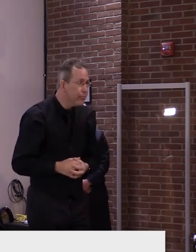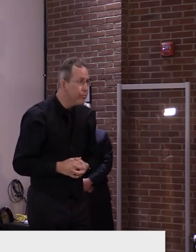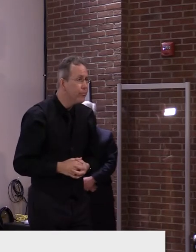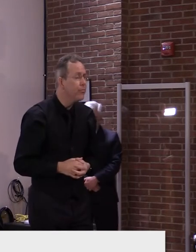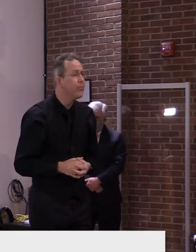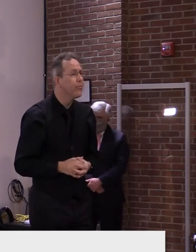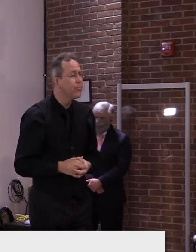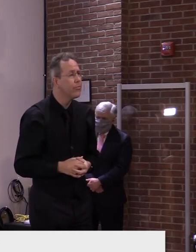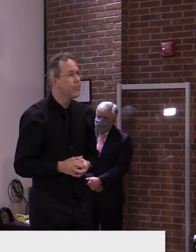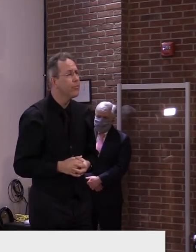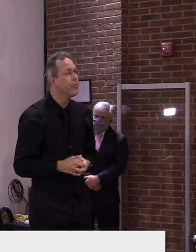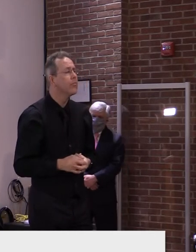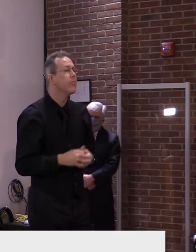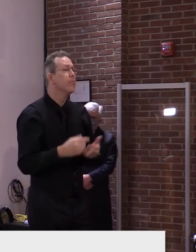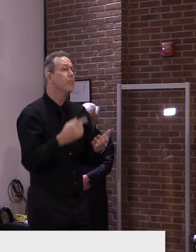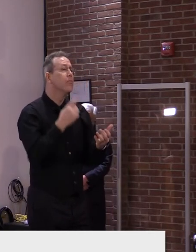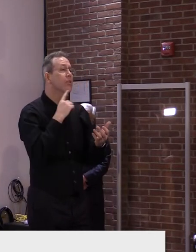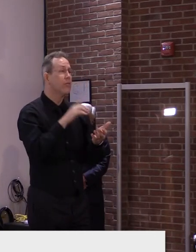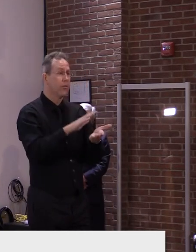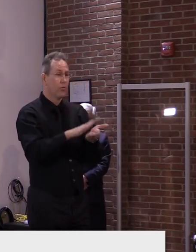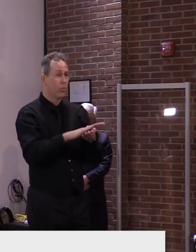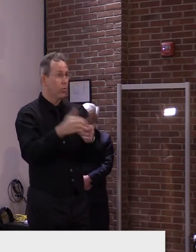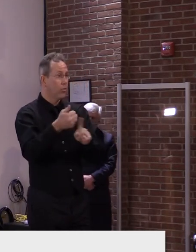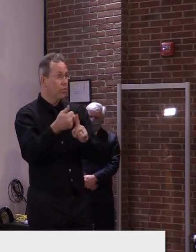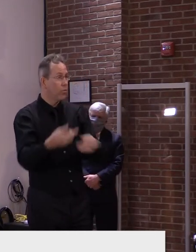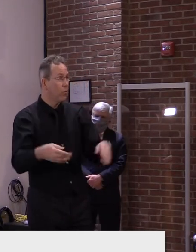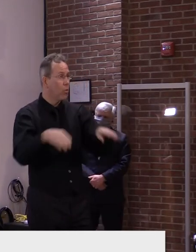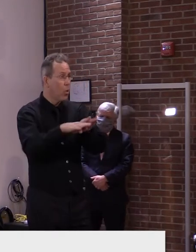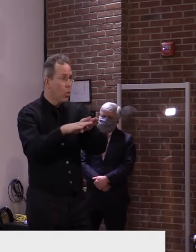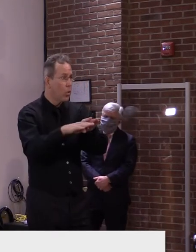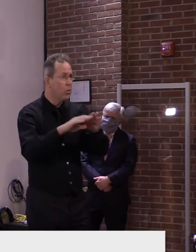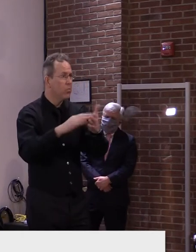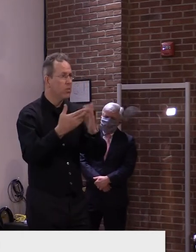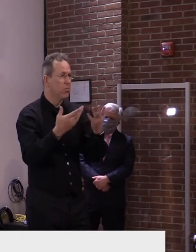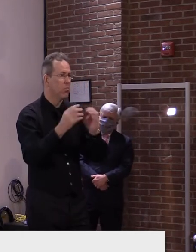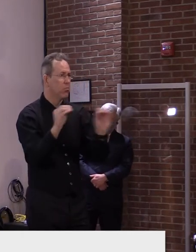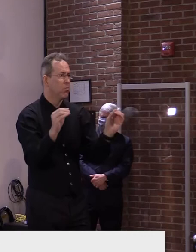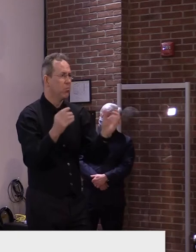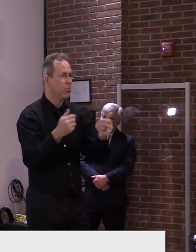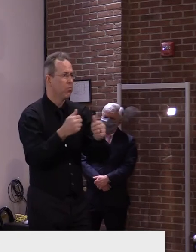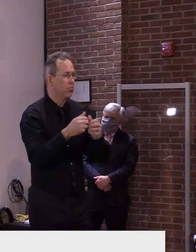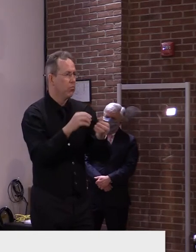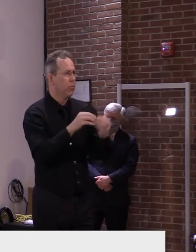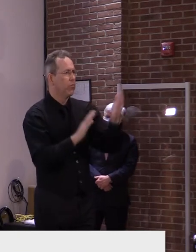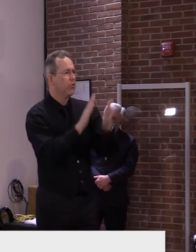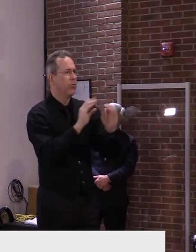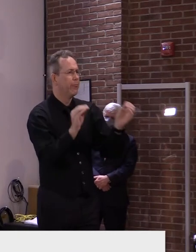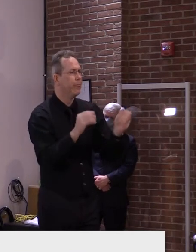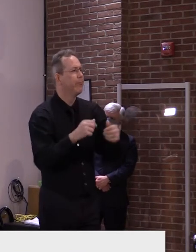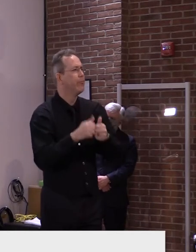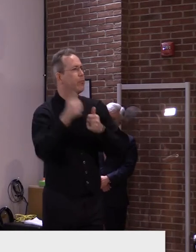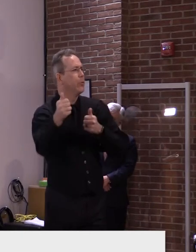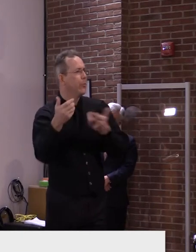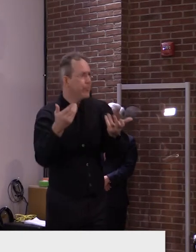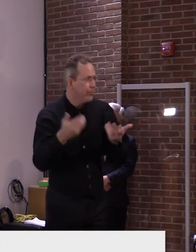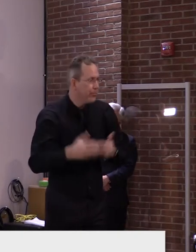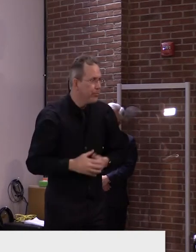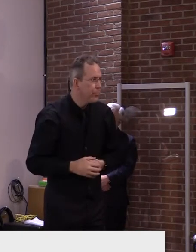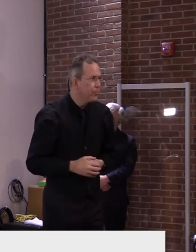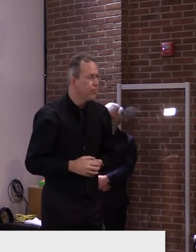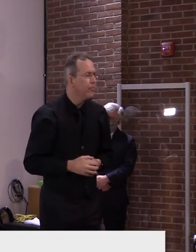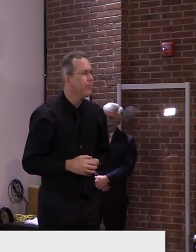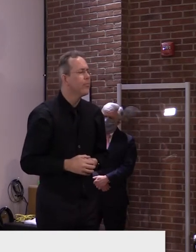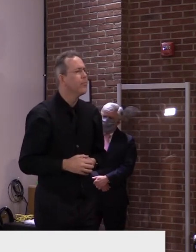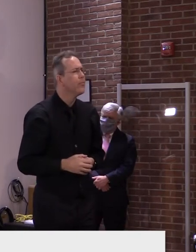its athletic competitions. Uh, so that is the way it's sort of put together. So I would doubt that there was a